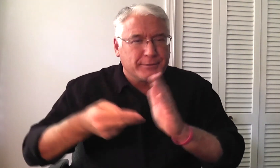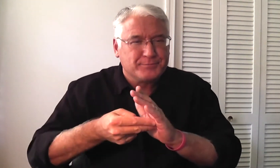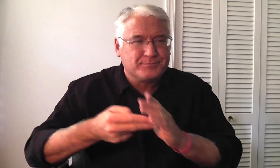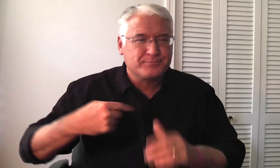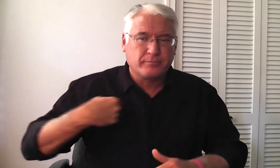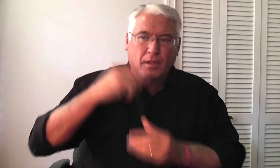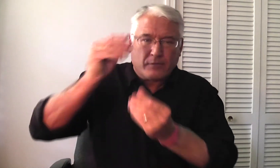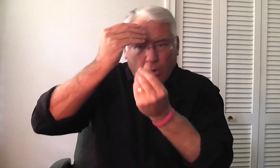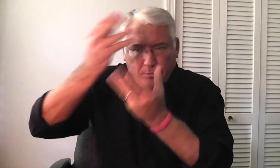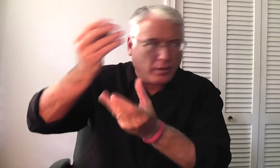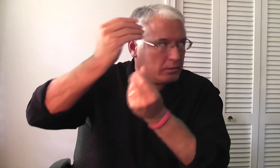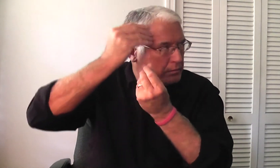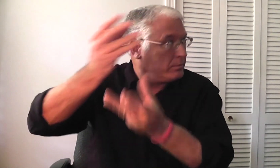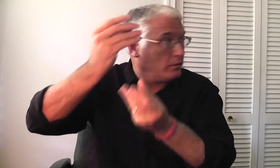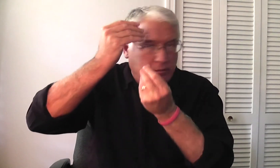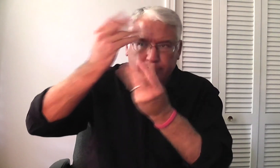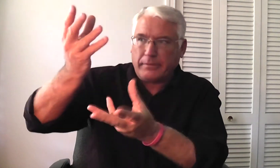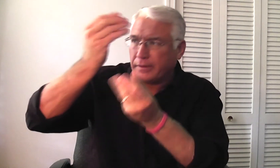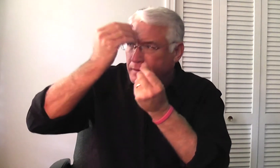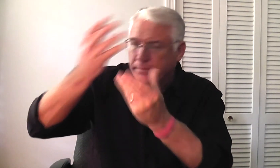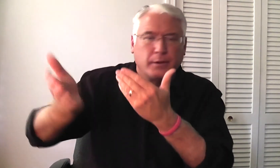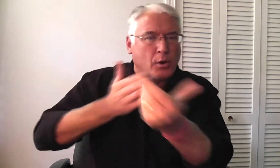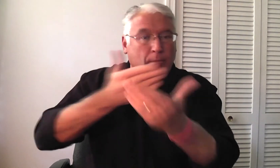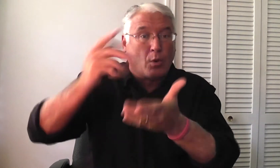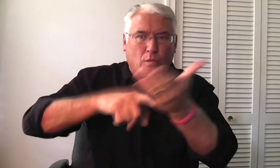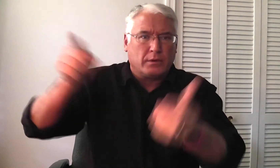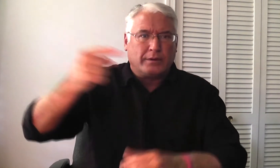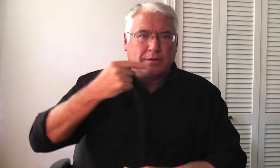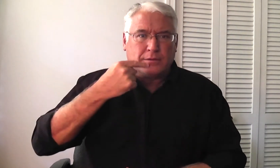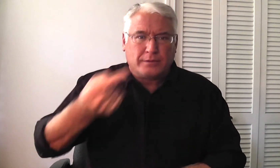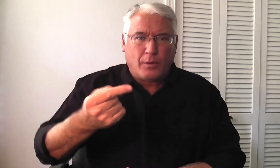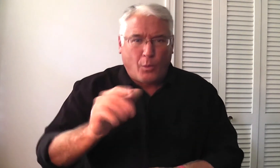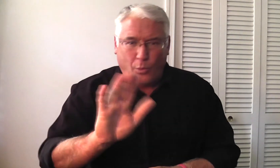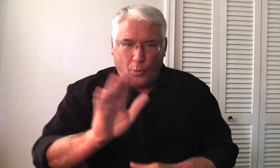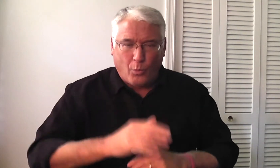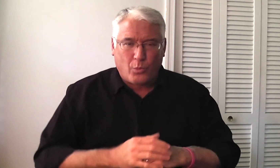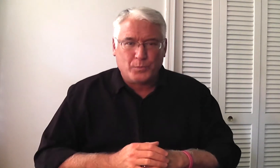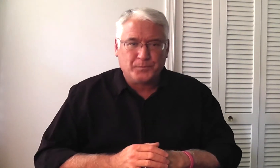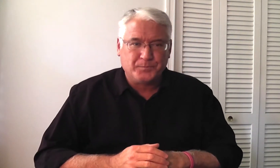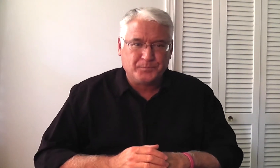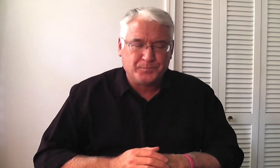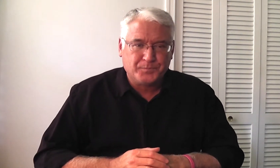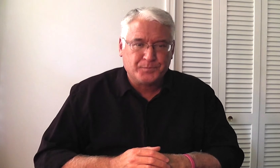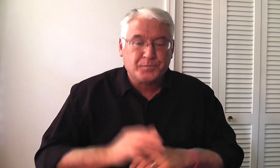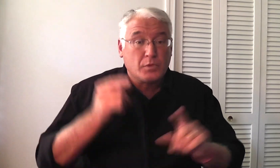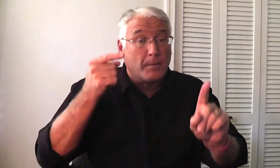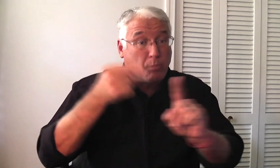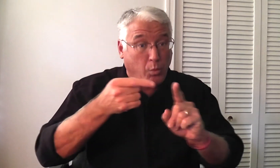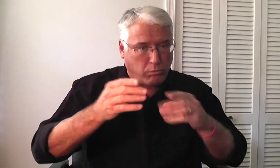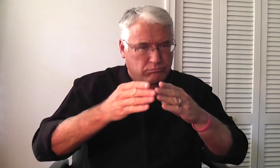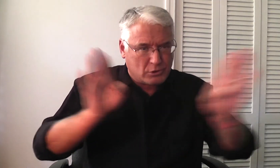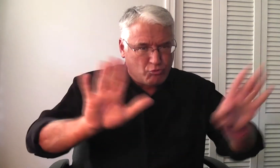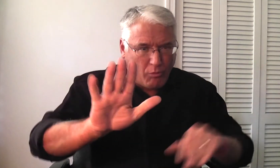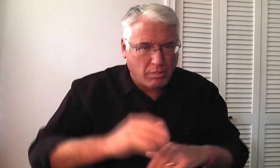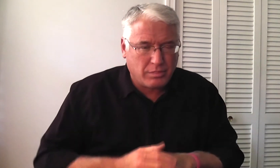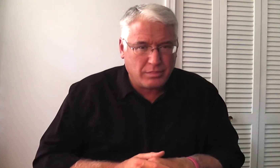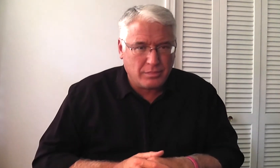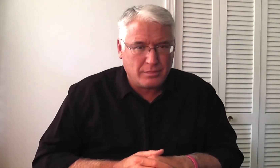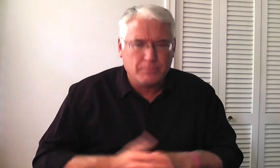Now, that does not mean to just blindly obey what they say. No. The point is